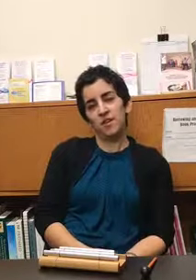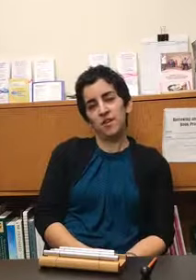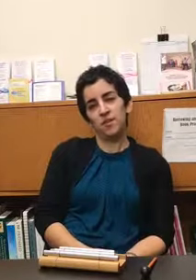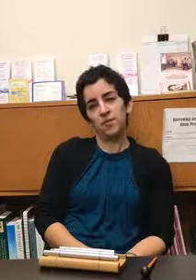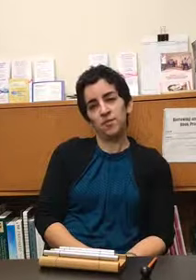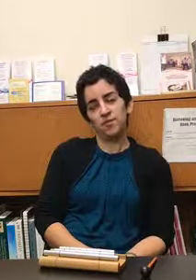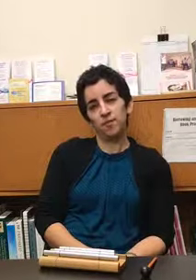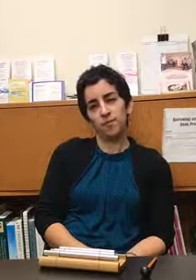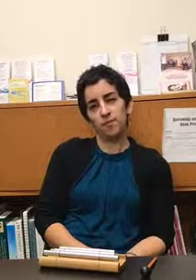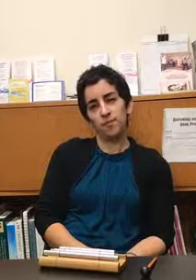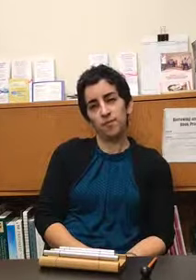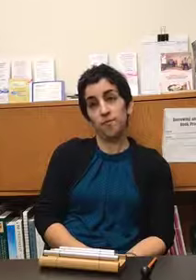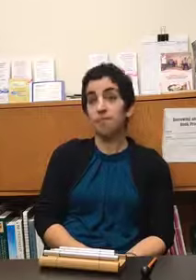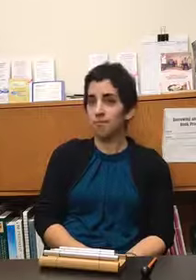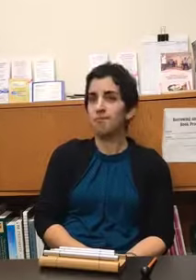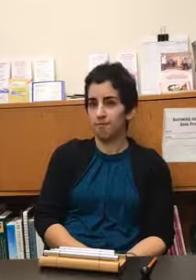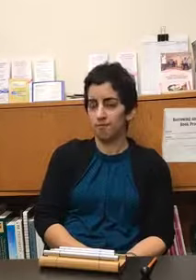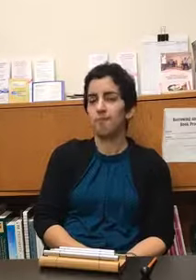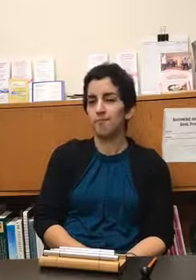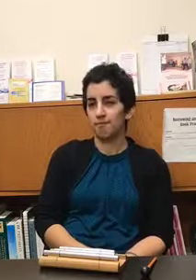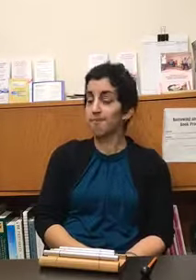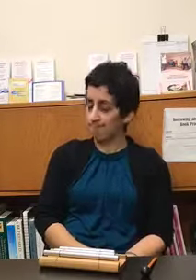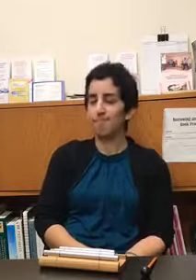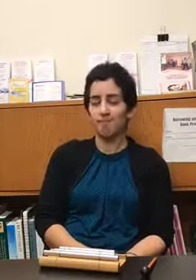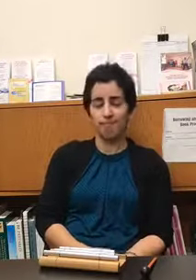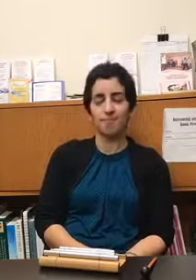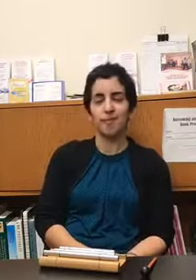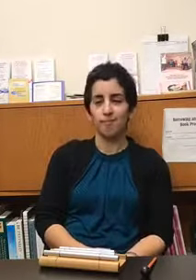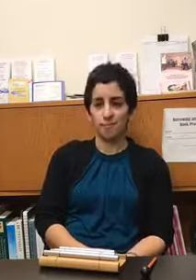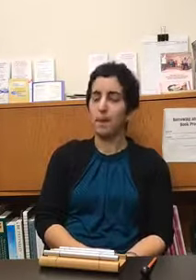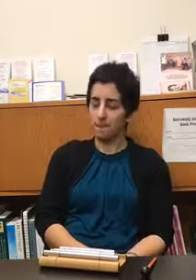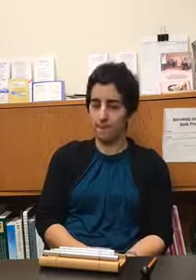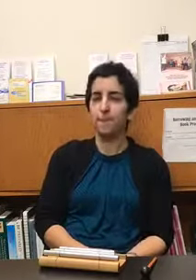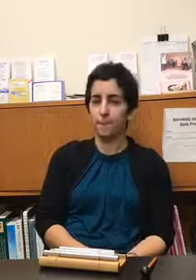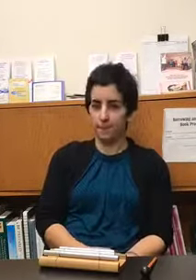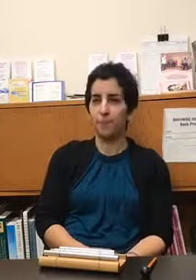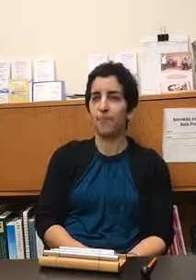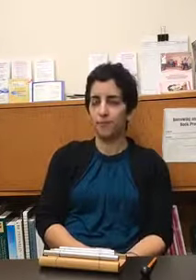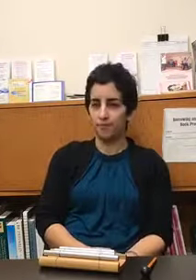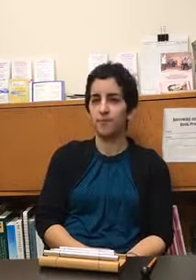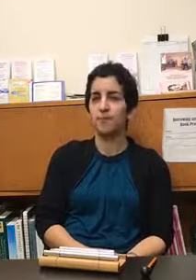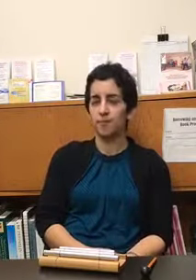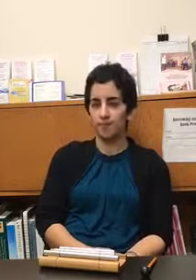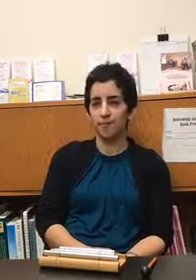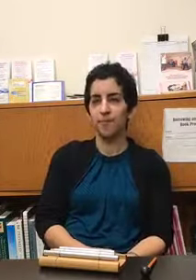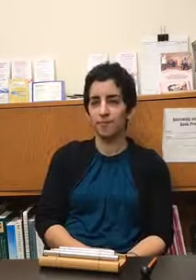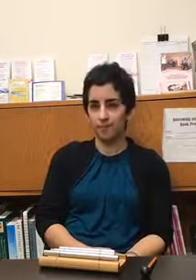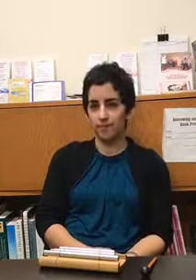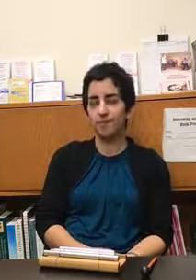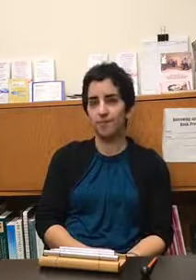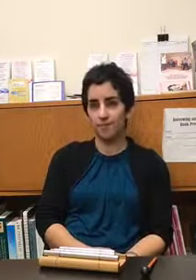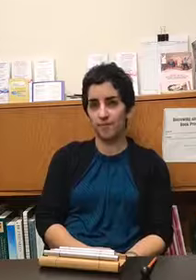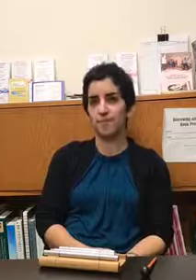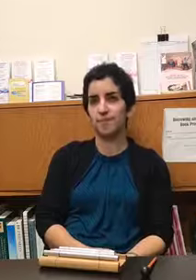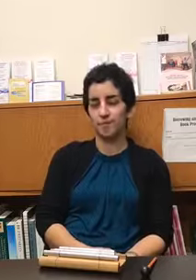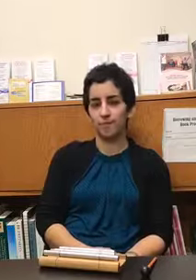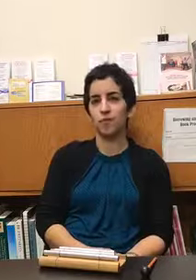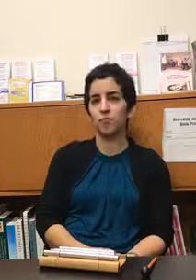sort of name the anxiety or the fear yep and so when you know in a state of mindfulness if it comes